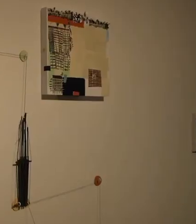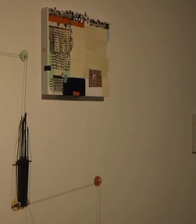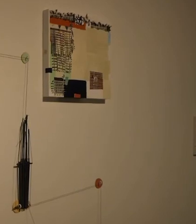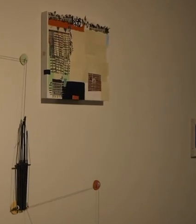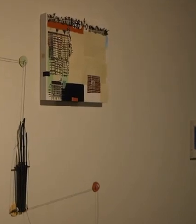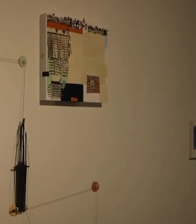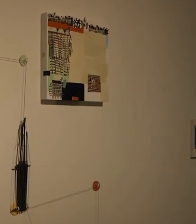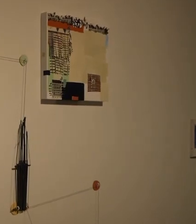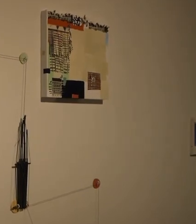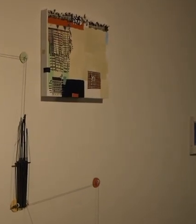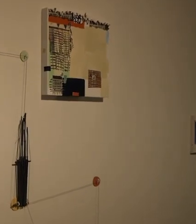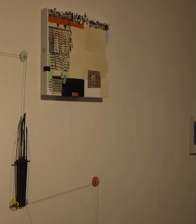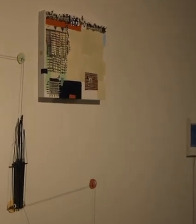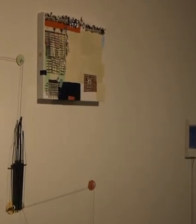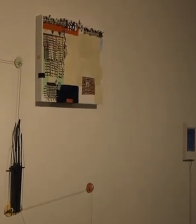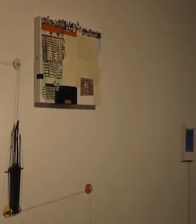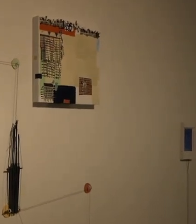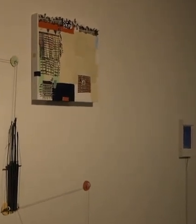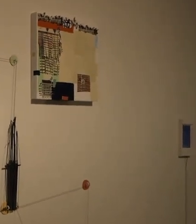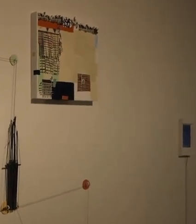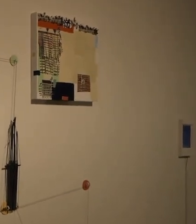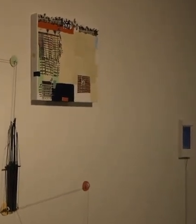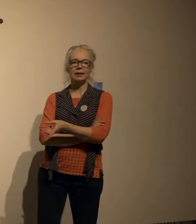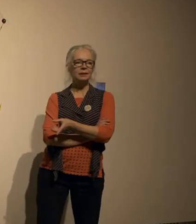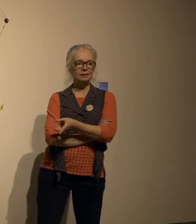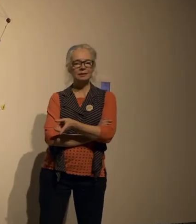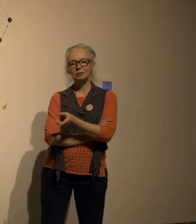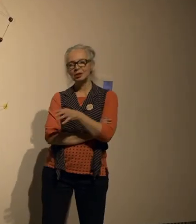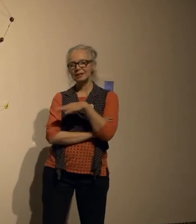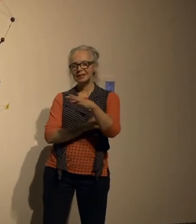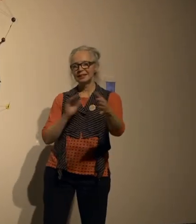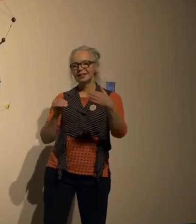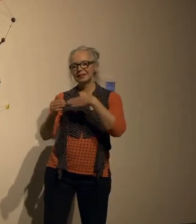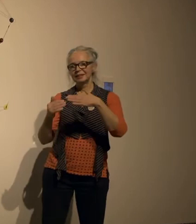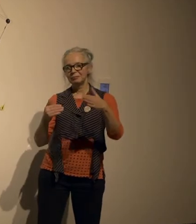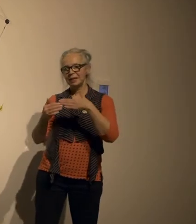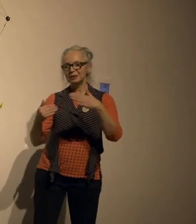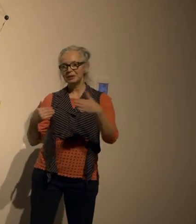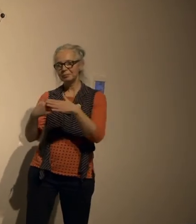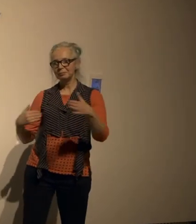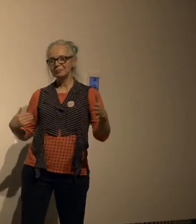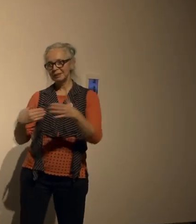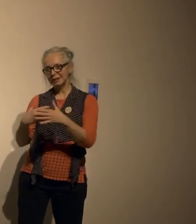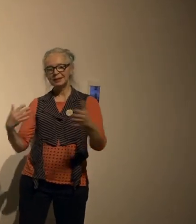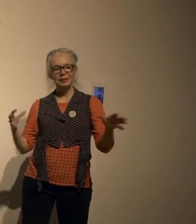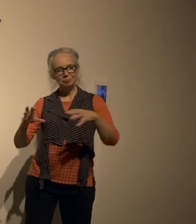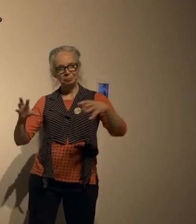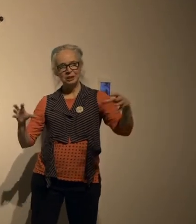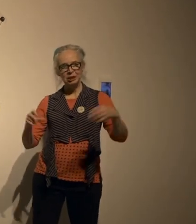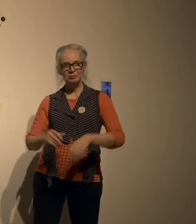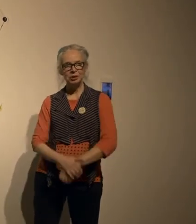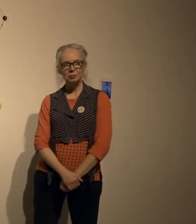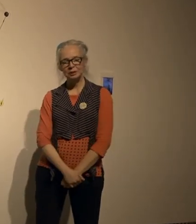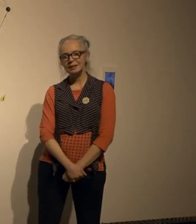we have Peggy as the signer and so she is able to you know